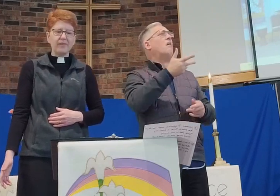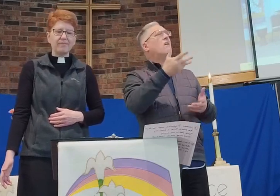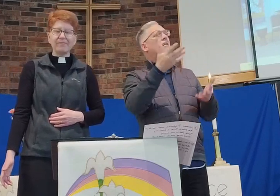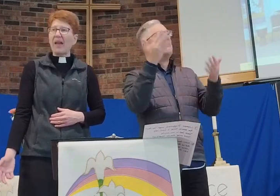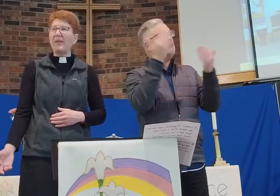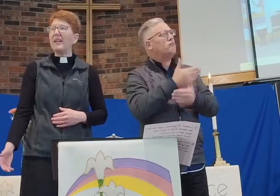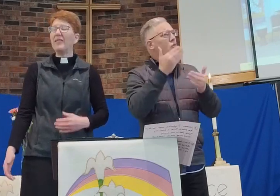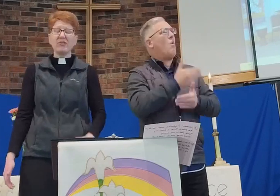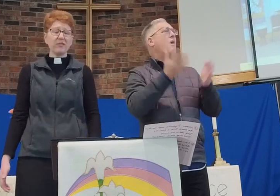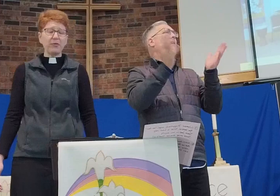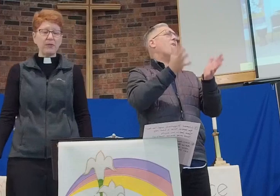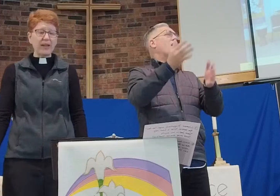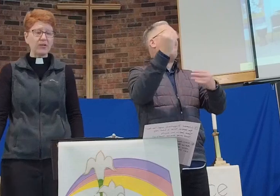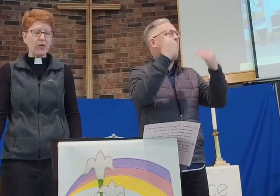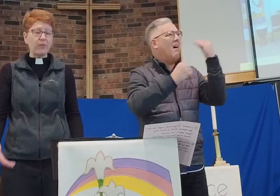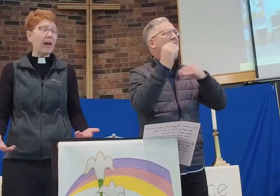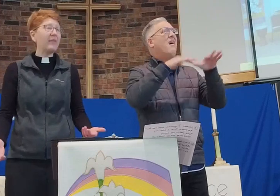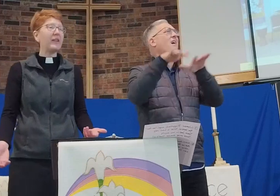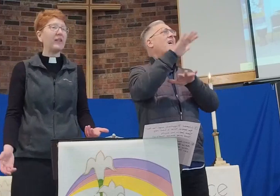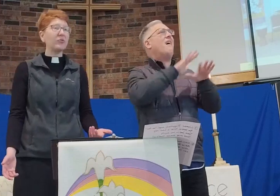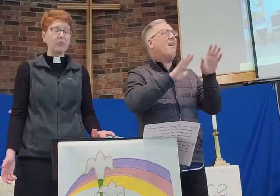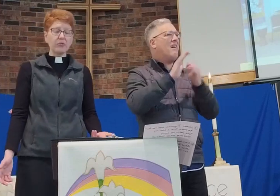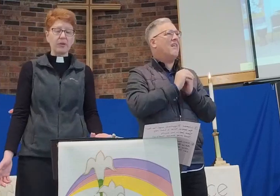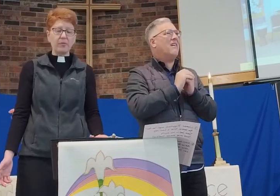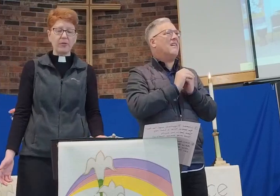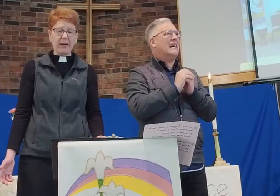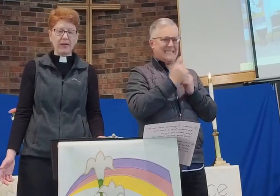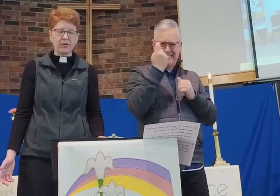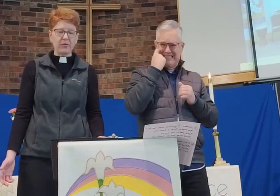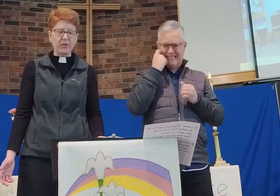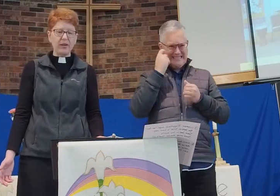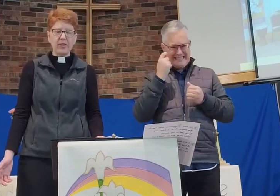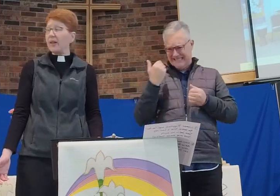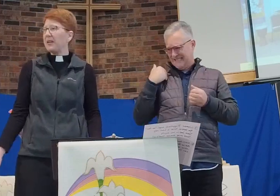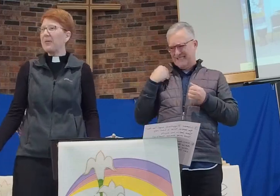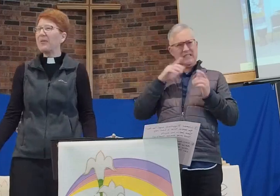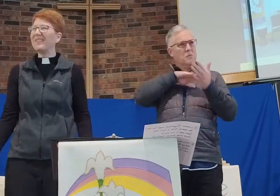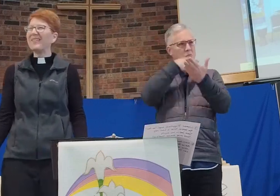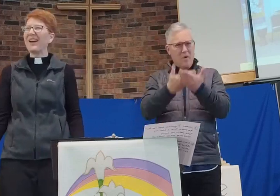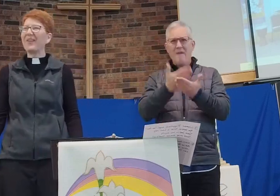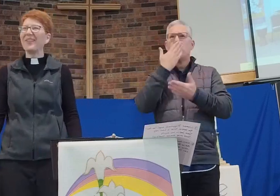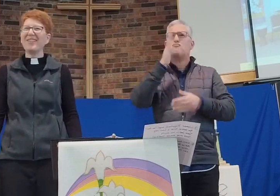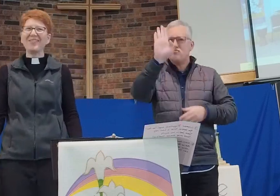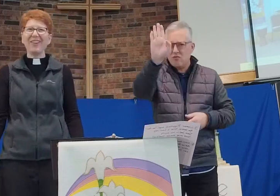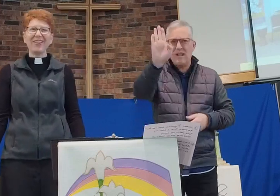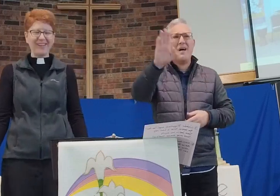I mean, even just a few days ago, arriving in Jerusalem for the Passover, he rode into town on a donkey.